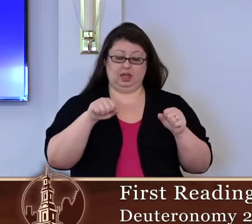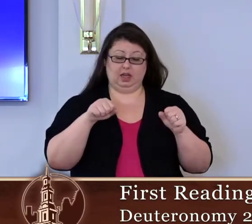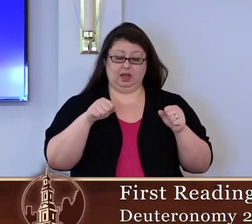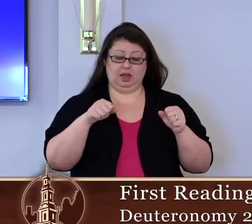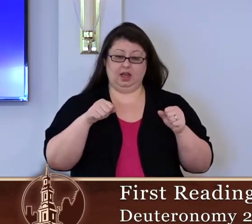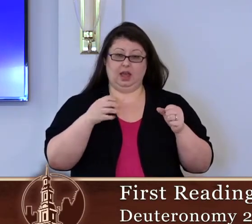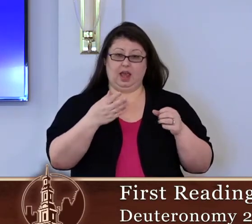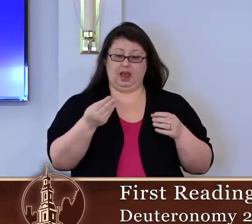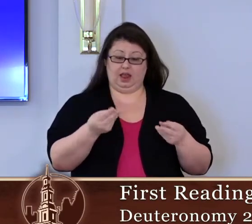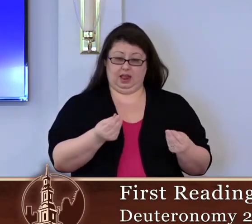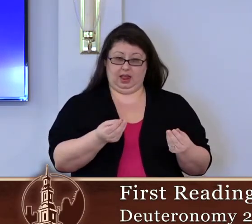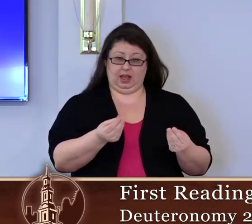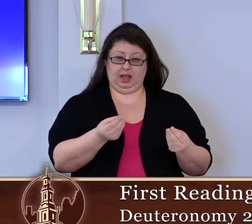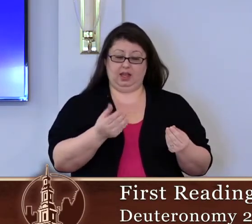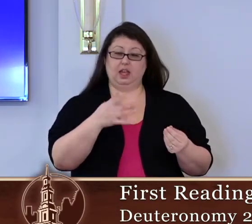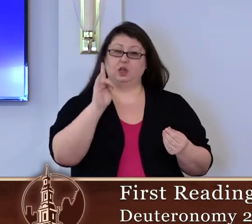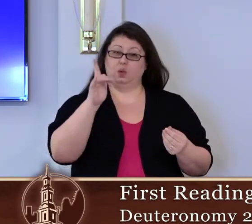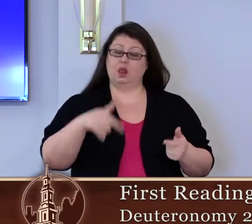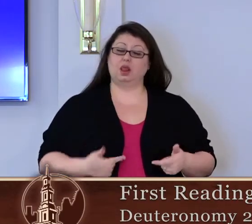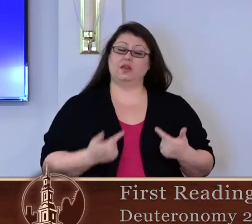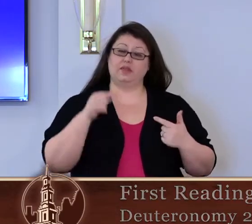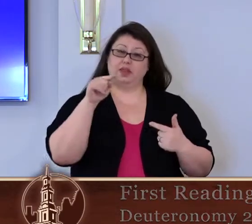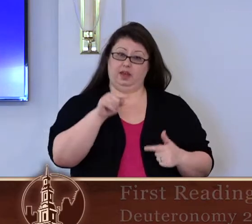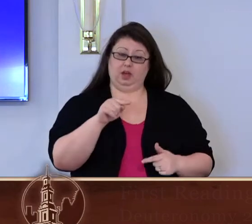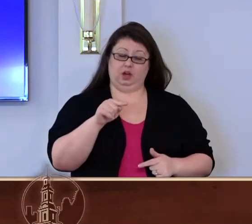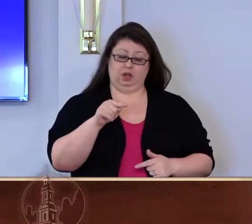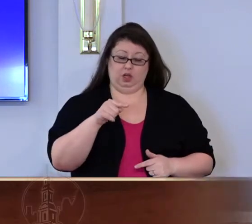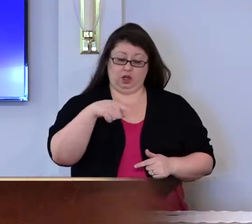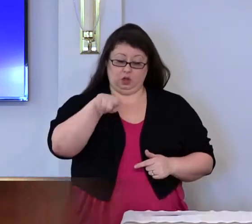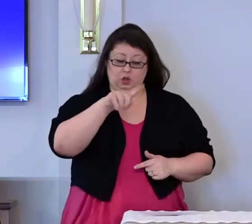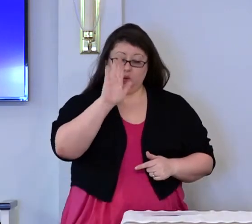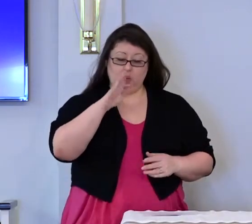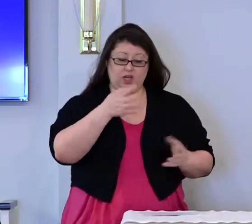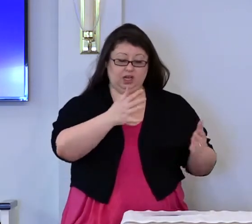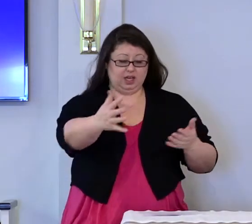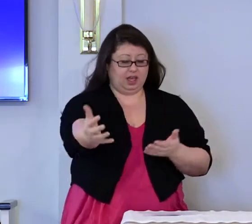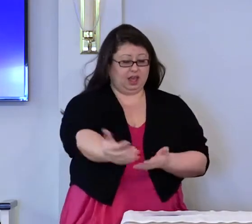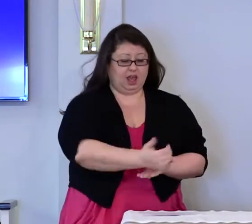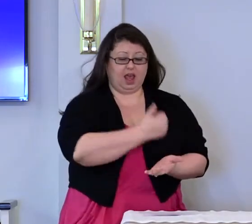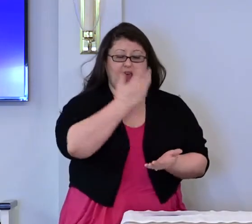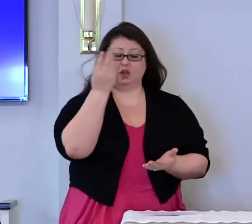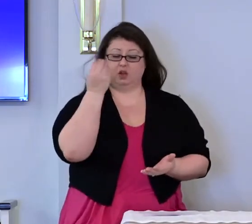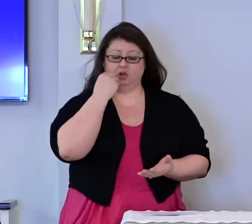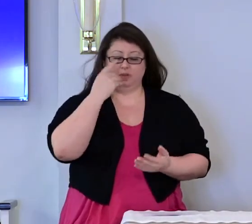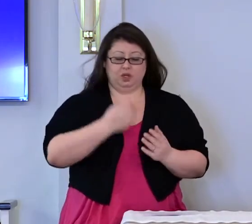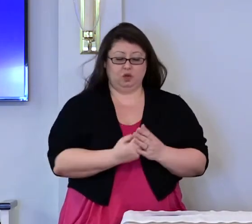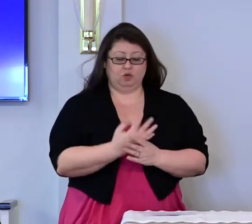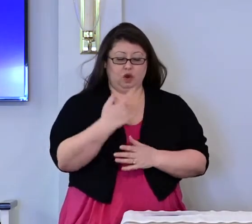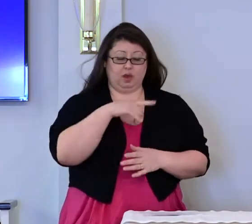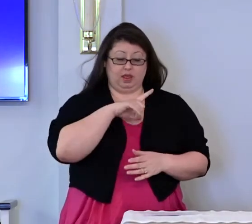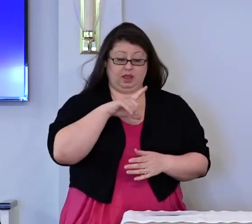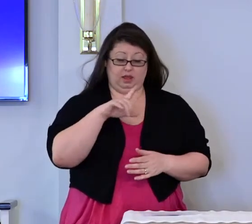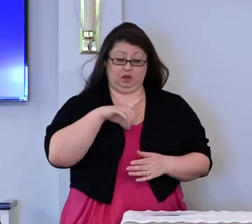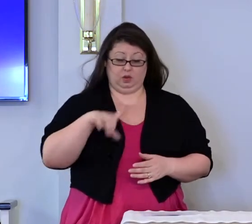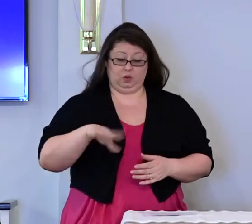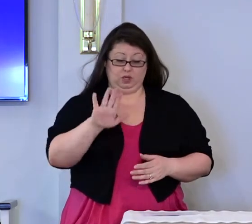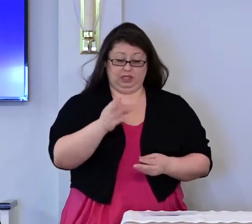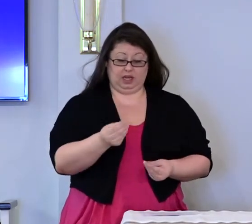and live there. You will gather the crops that grow in the land of the Lord.